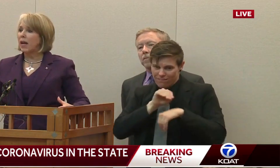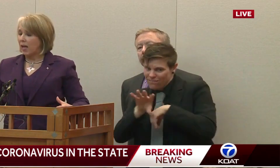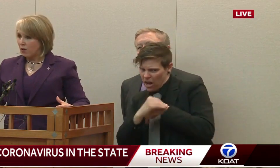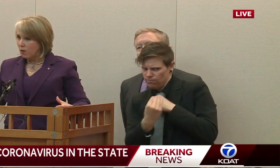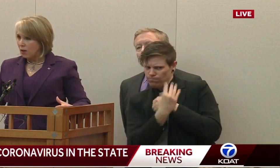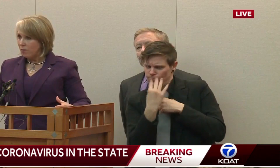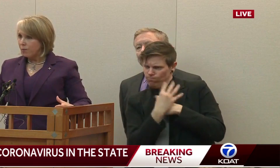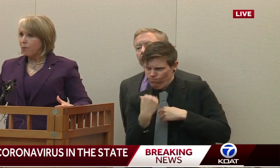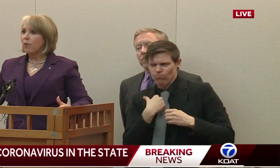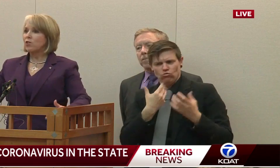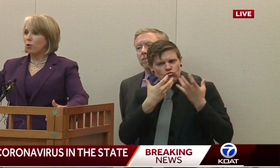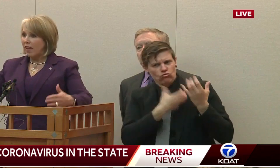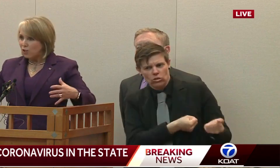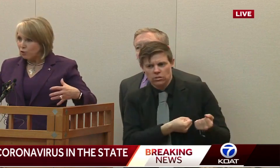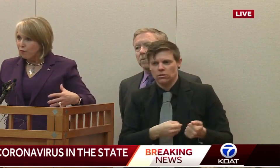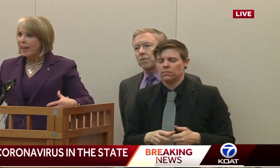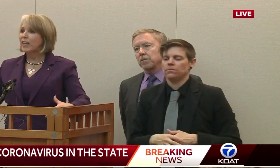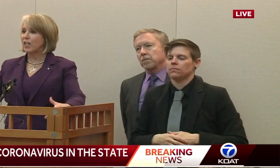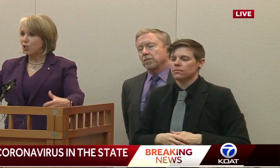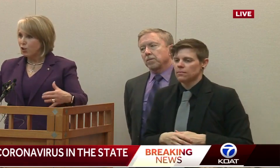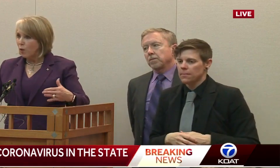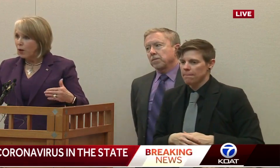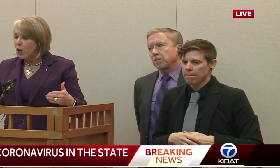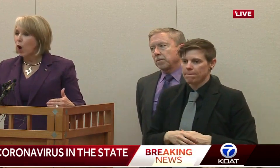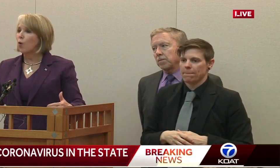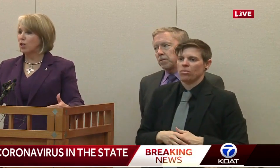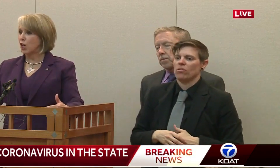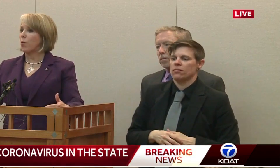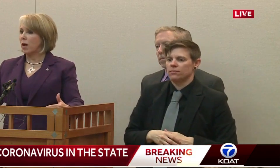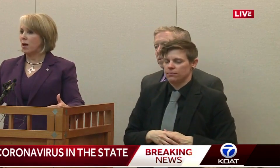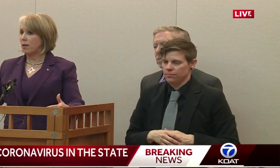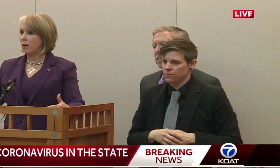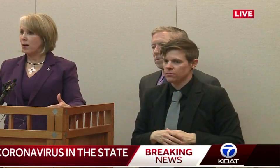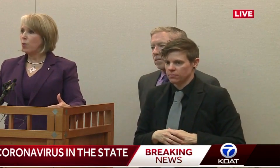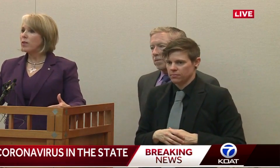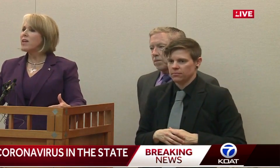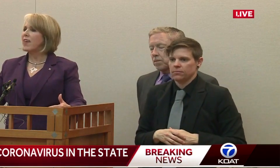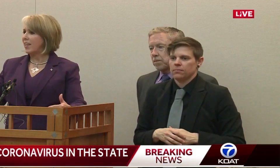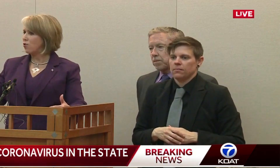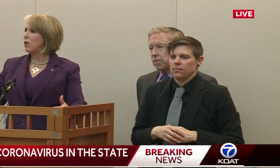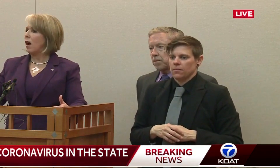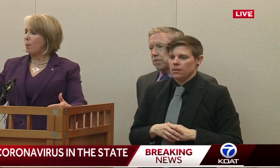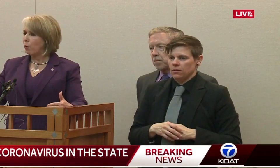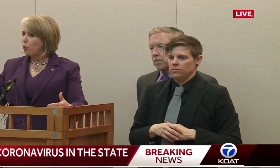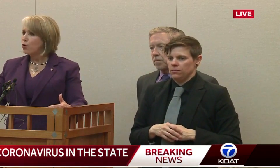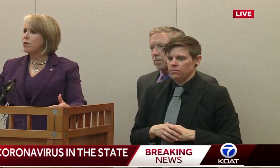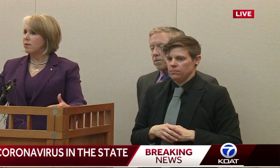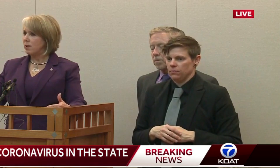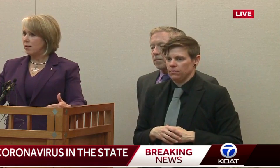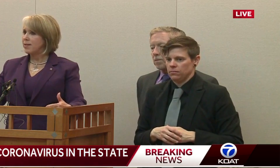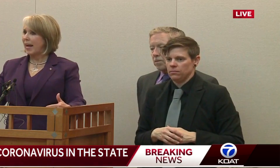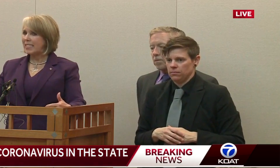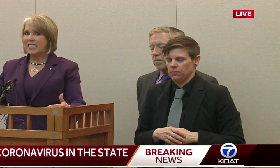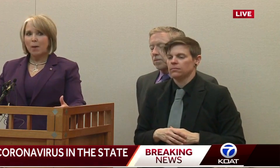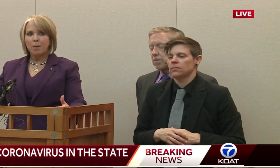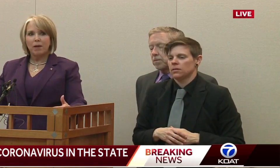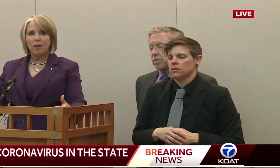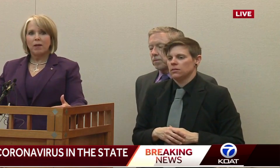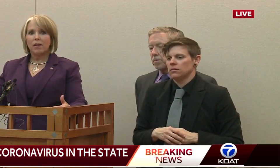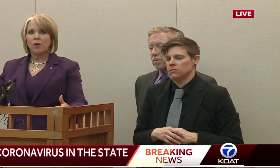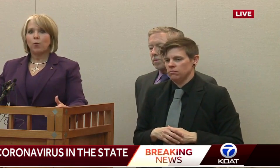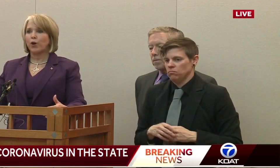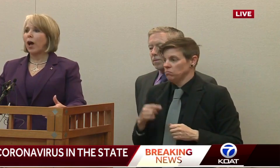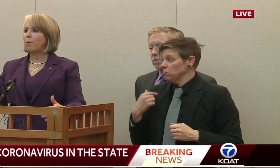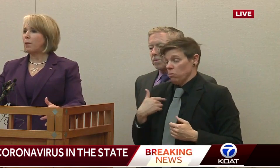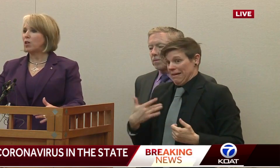expand sort of that surveillance so that we know what's going on. We think that's a prudent next step.